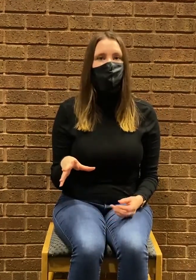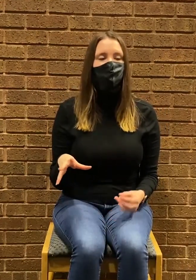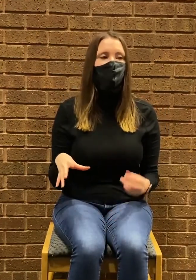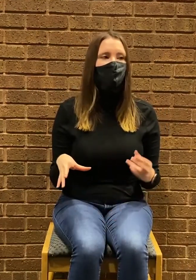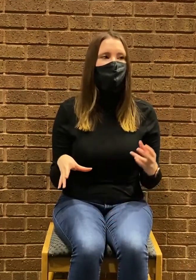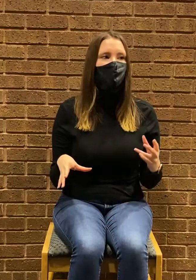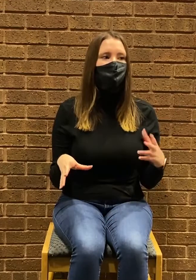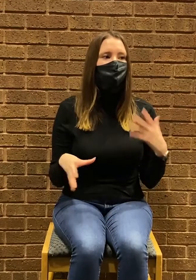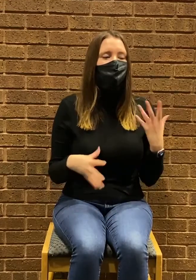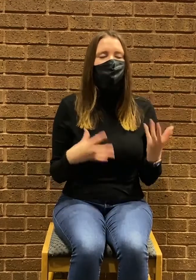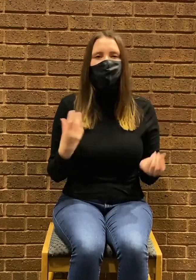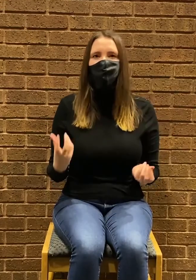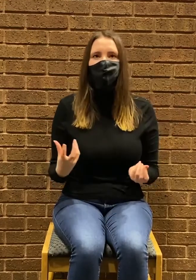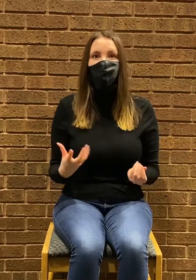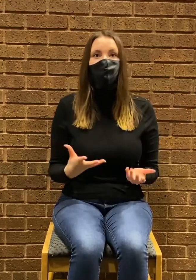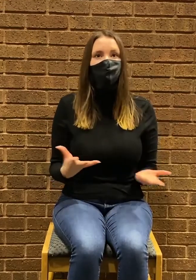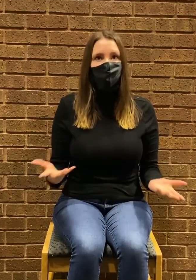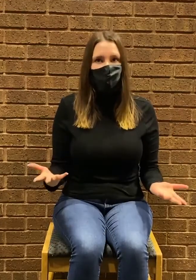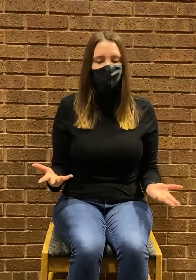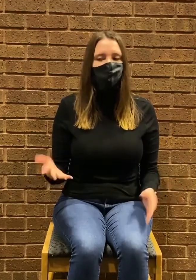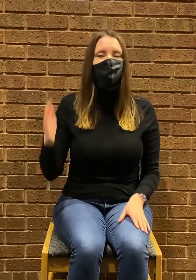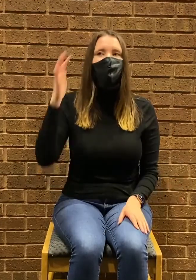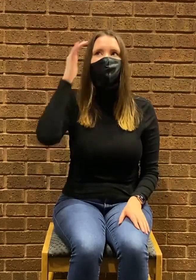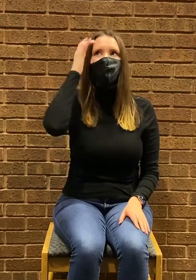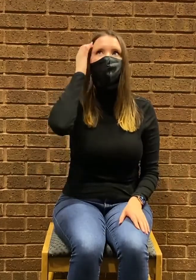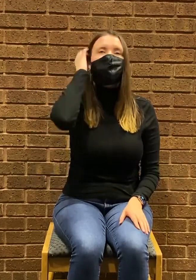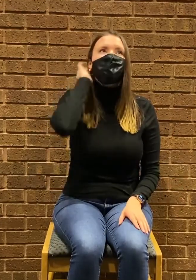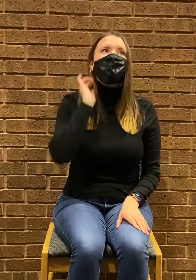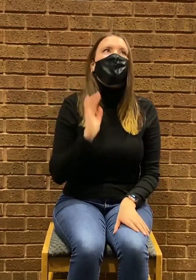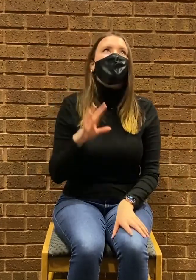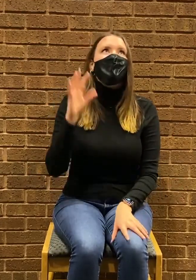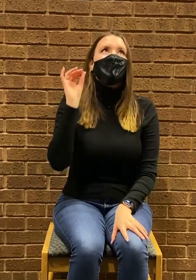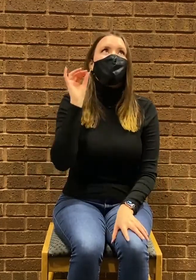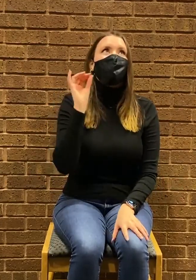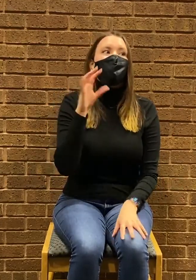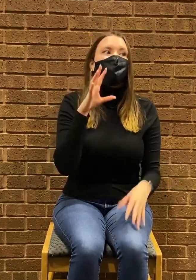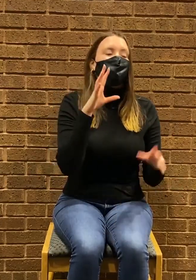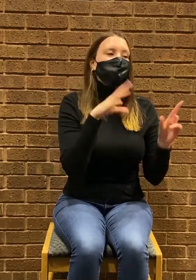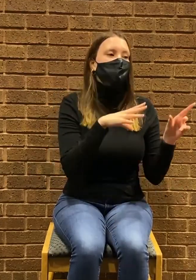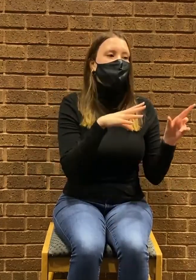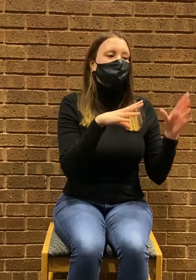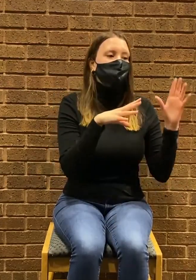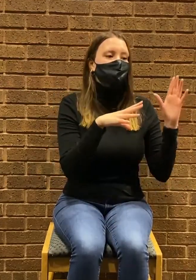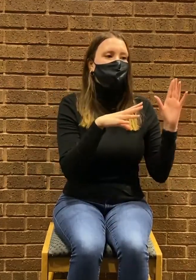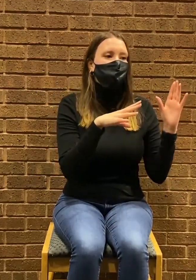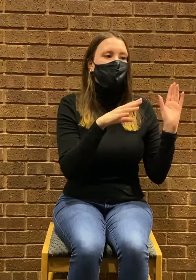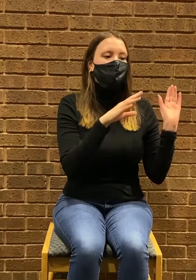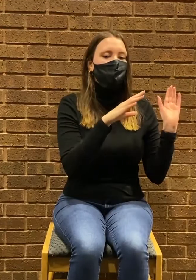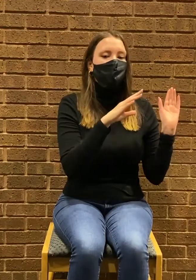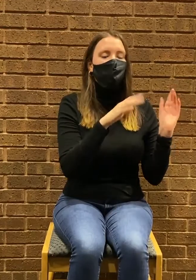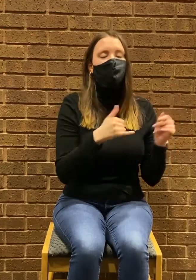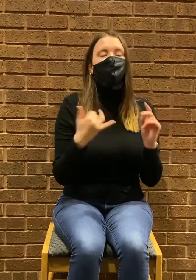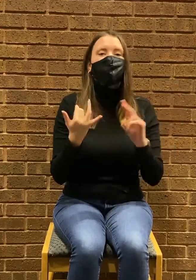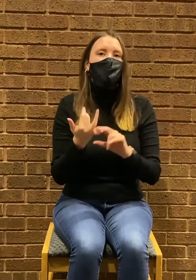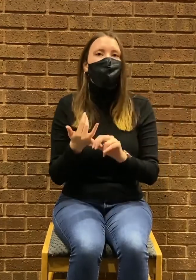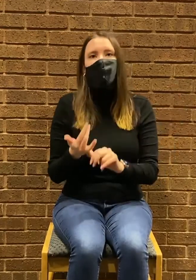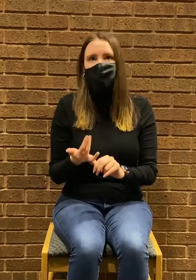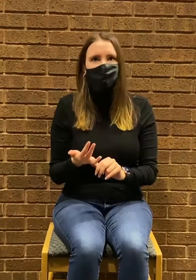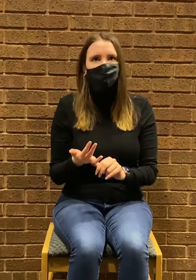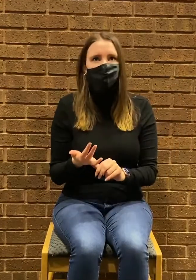and then just to get a feel for like what the story is and then we start reading like okay this sound obviously needs